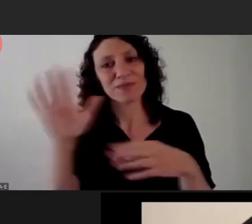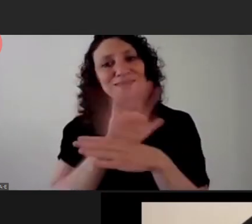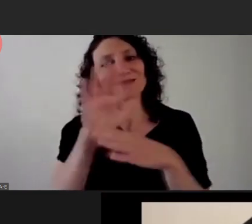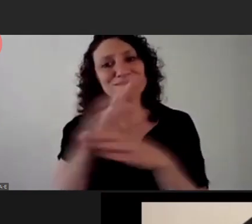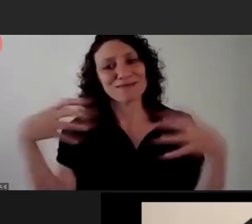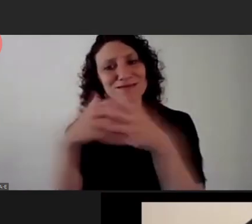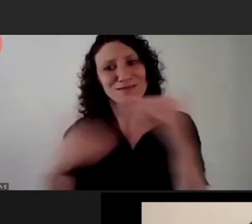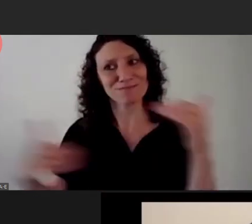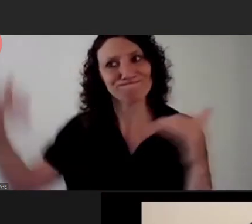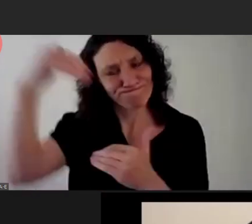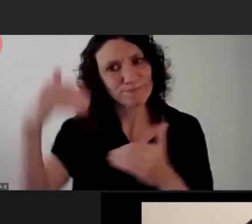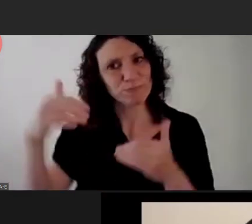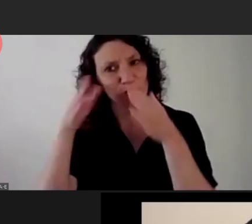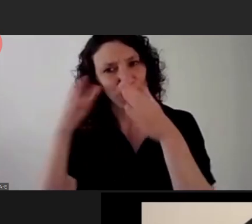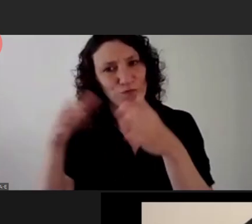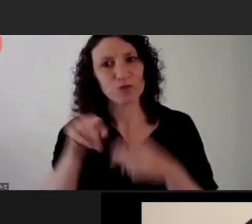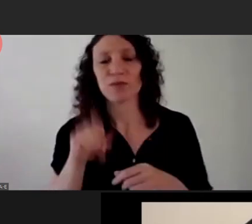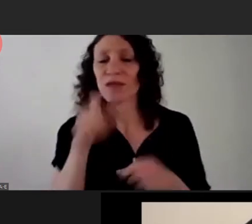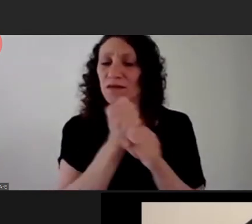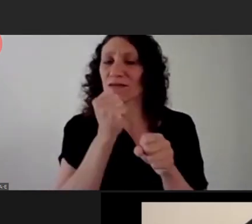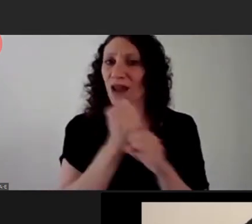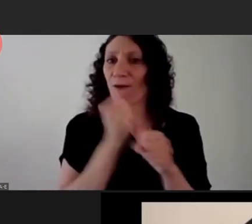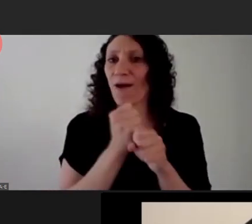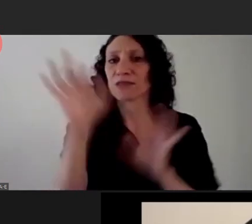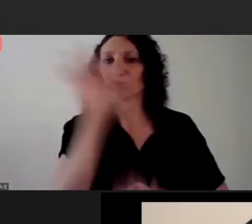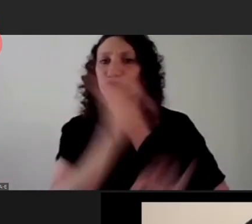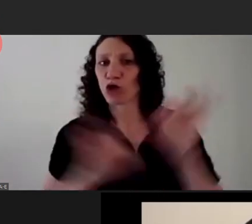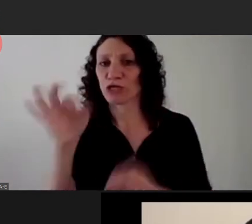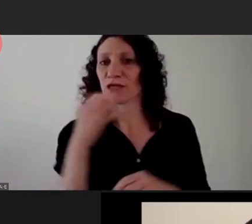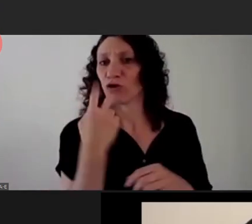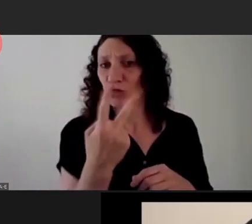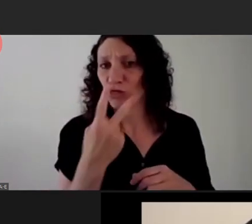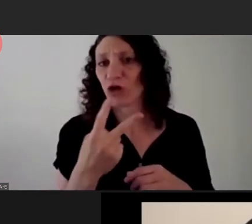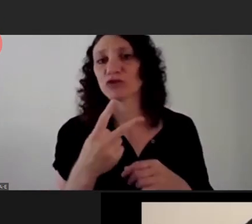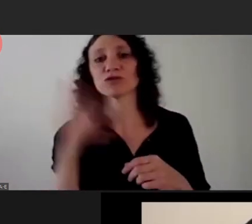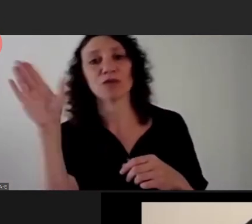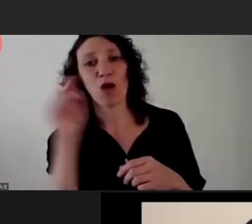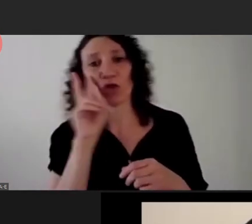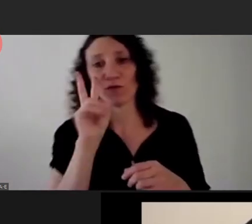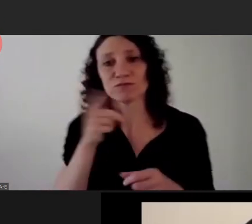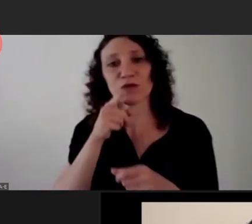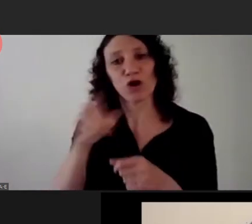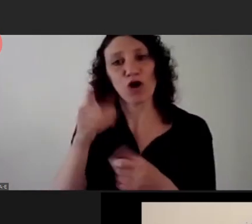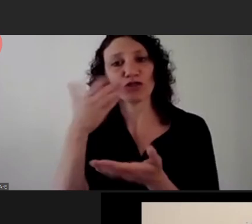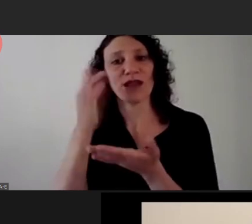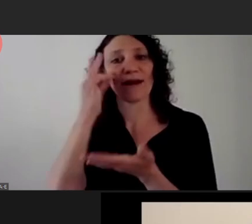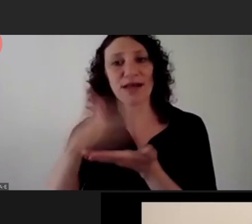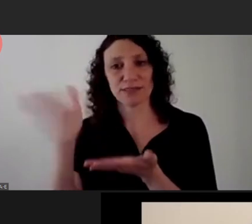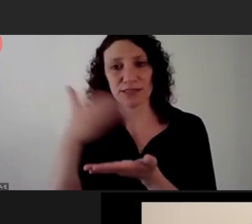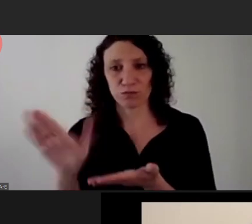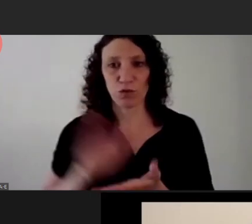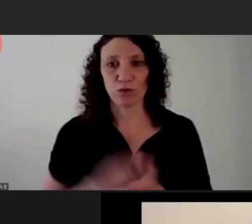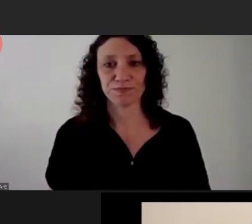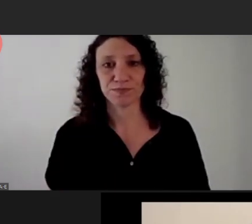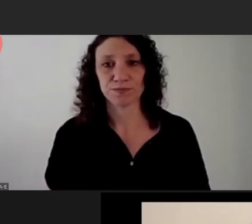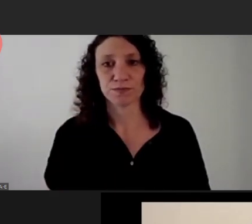audiovisual hegemony she currently works in two audiovisual essays which are anti-racist